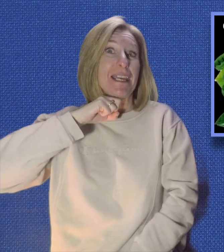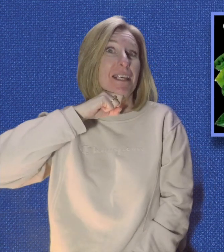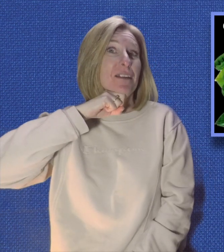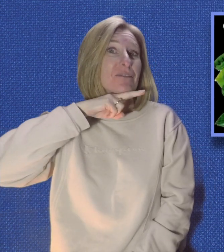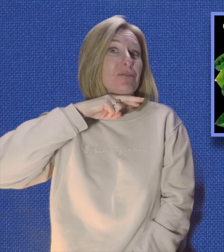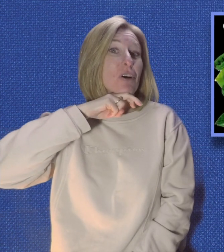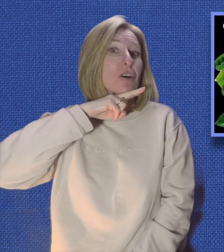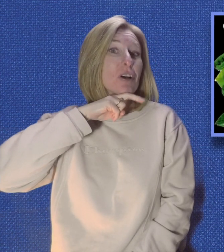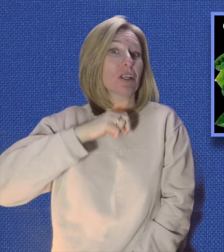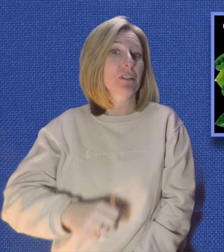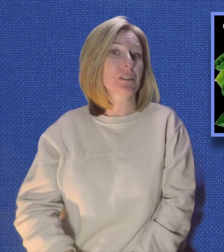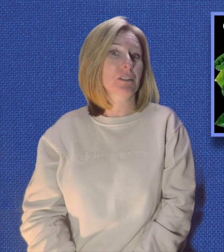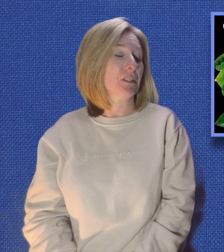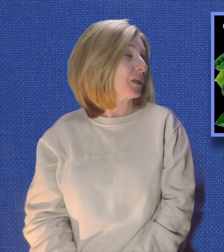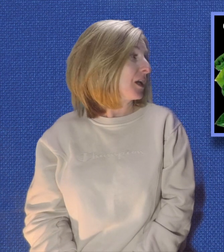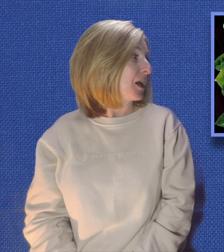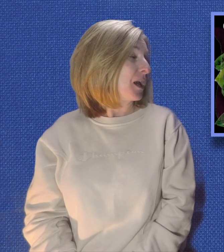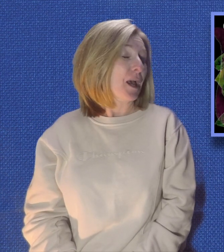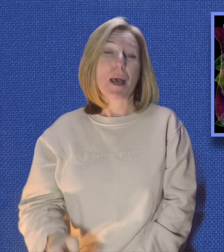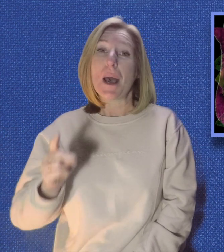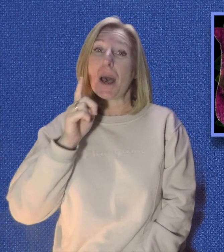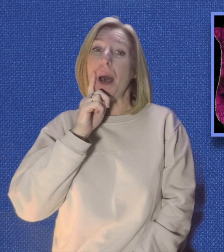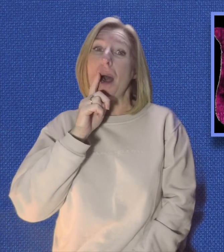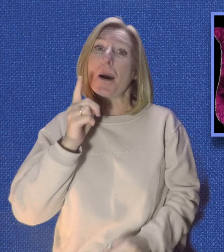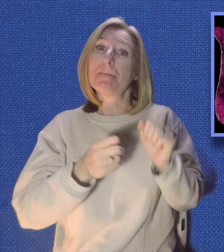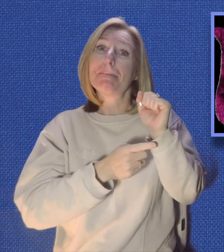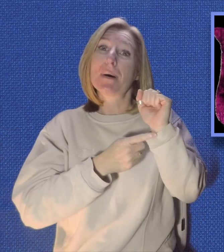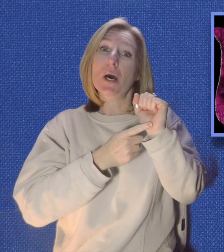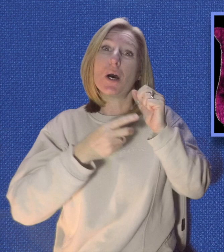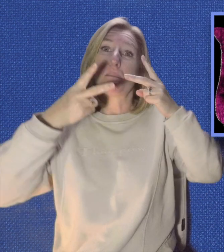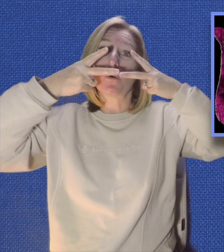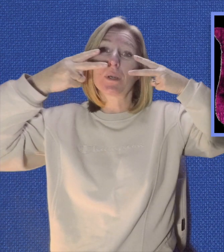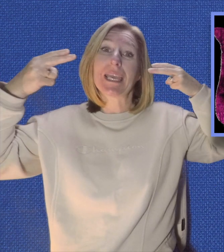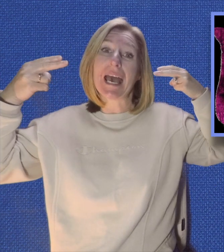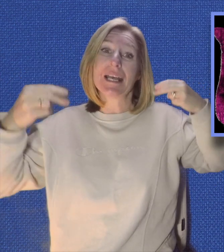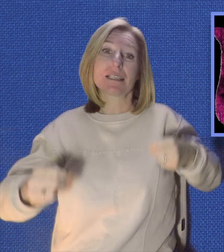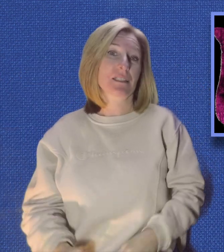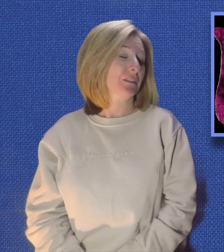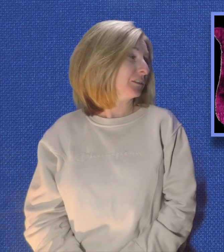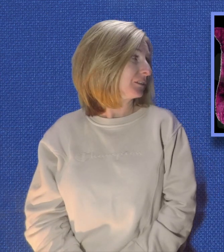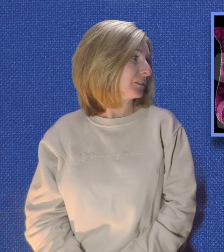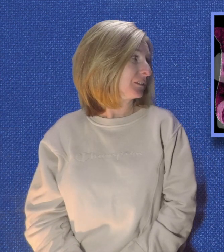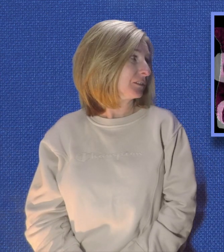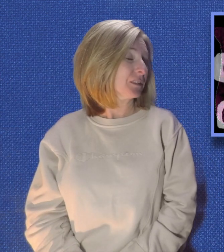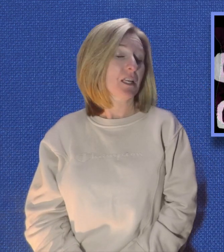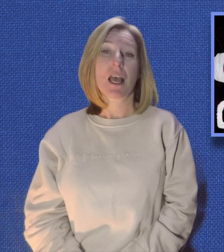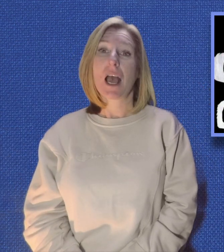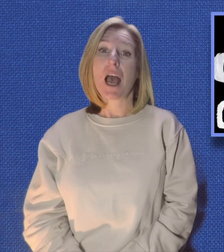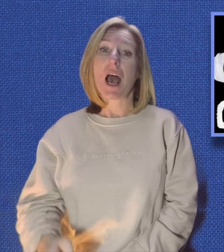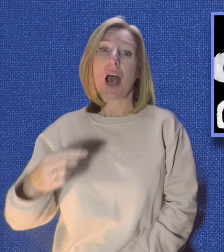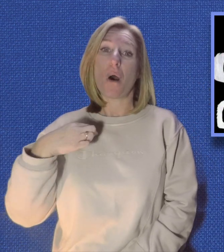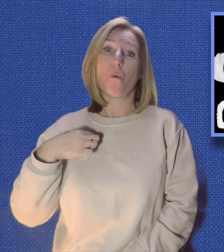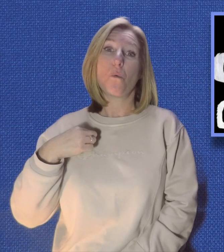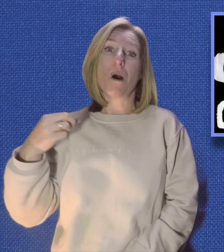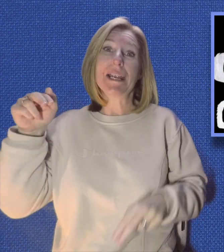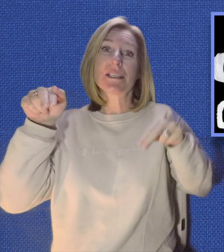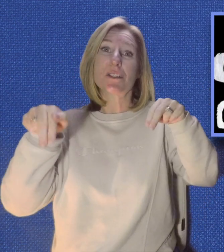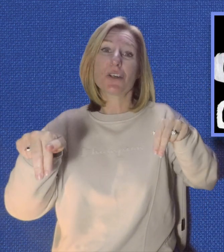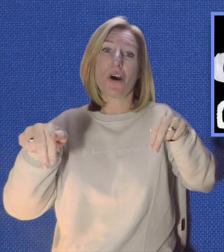frog, a purple cat, a white dog,